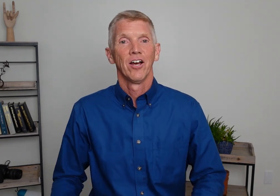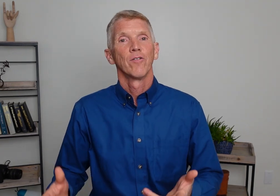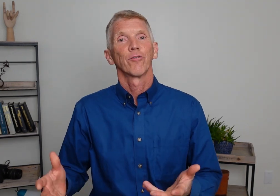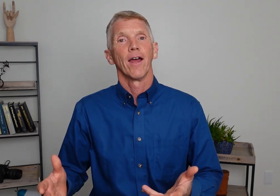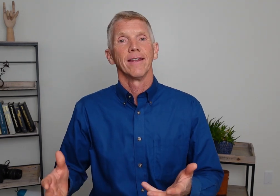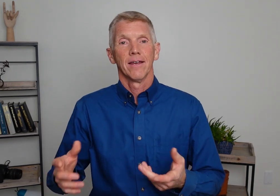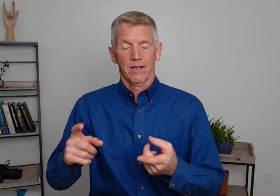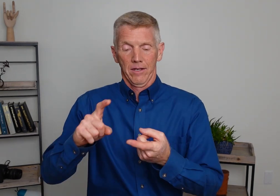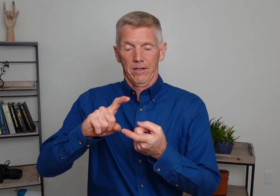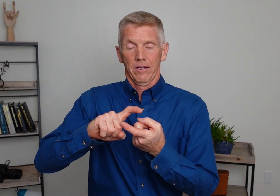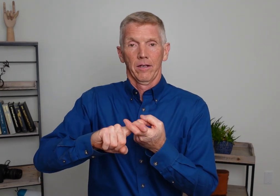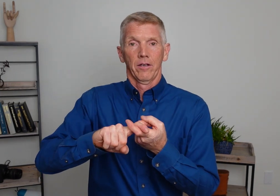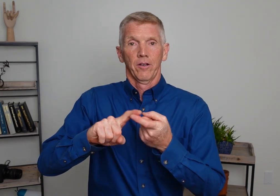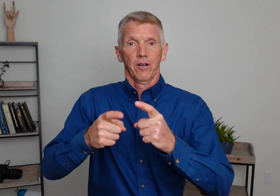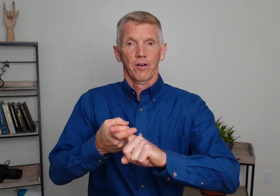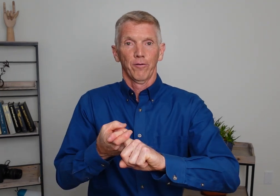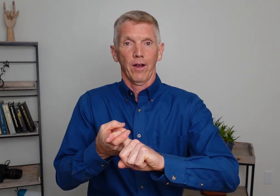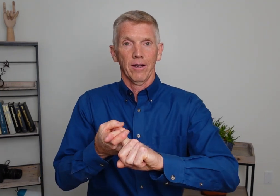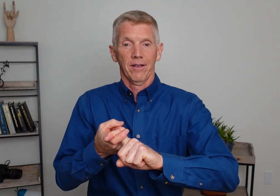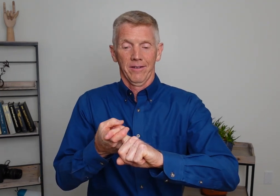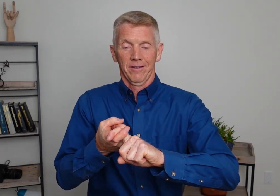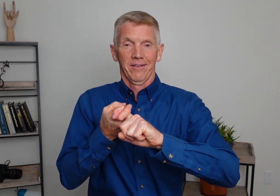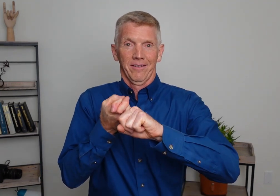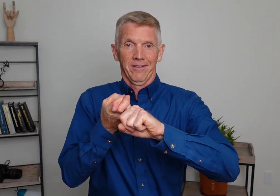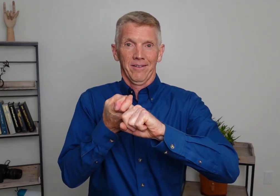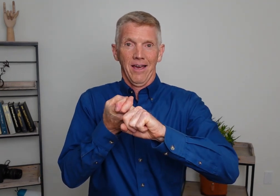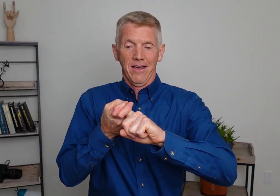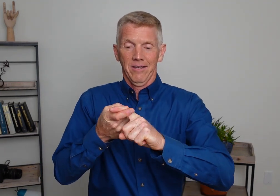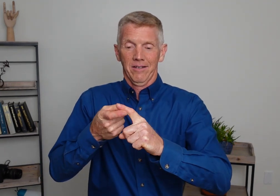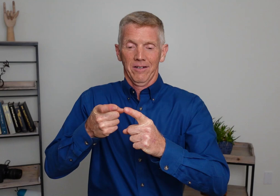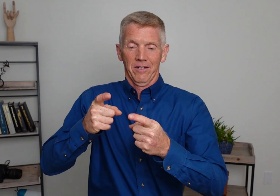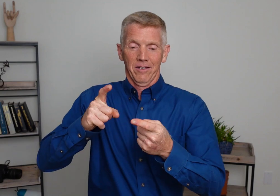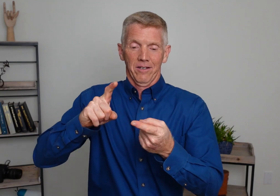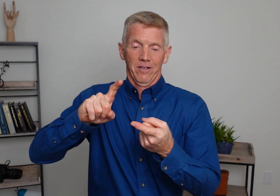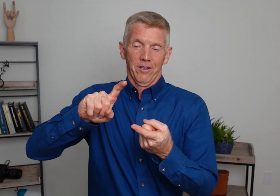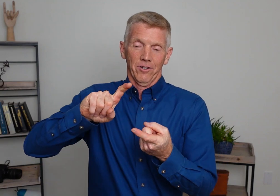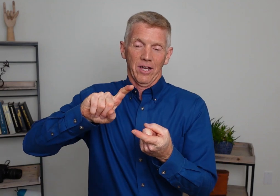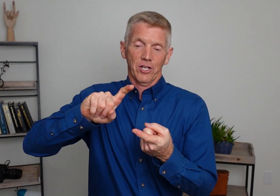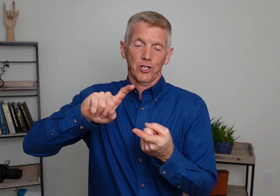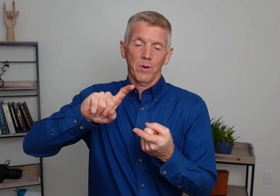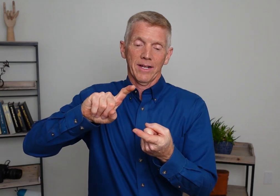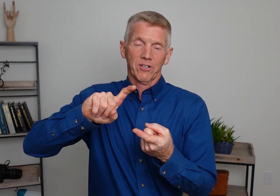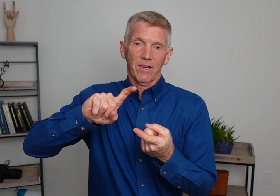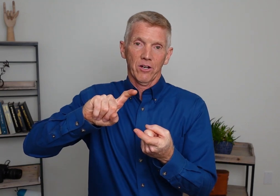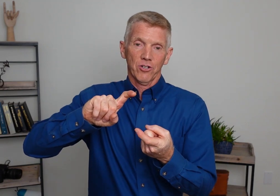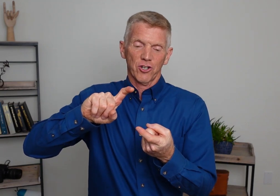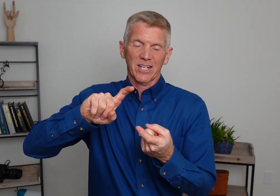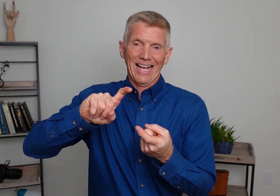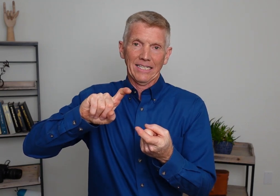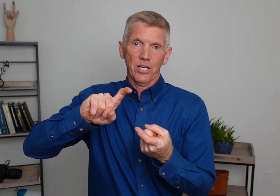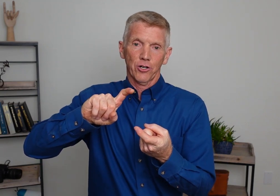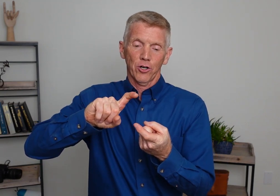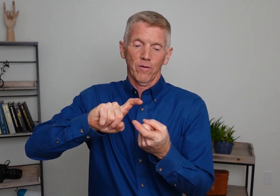Friend. Friend. Okay. Taking your two index fingers. They're slightly curved.